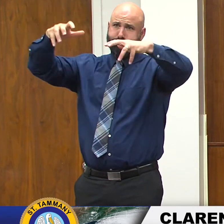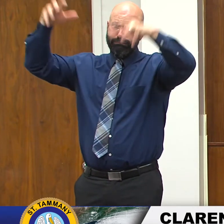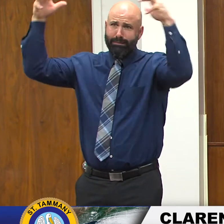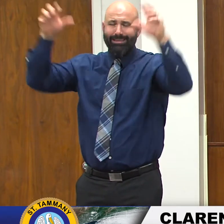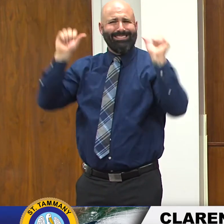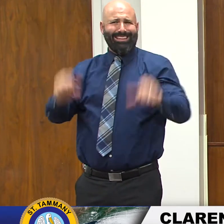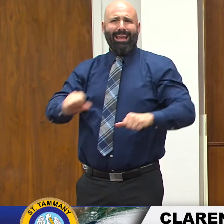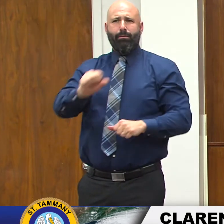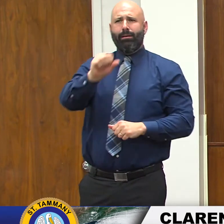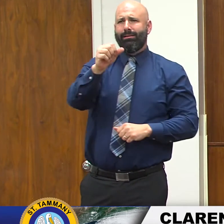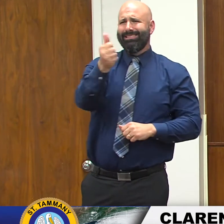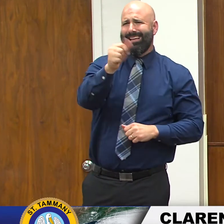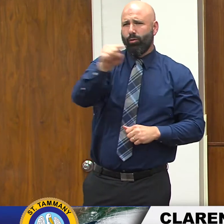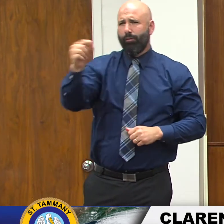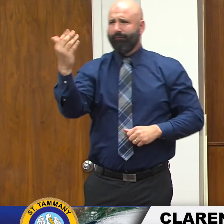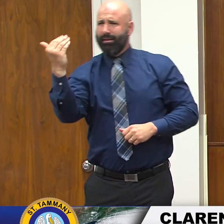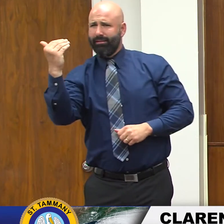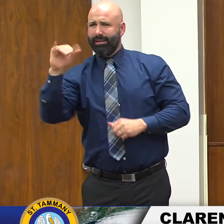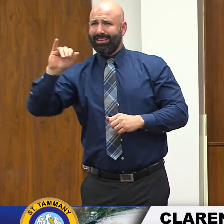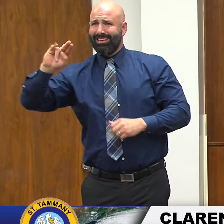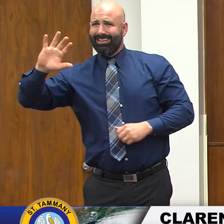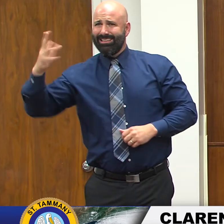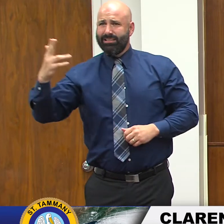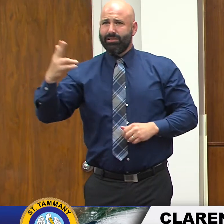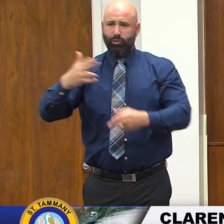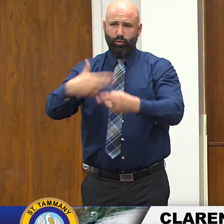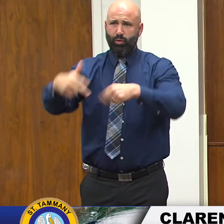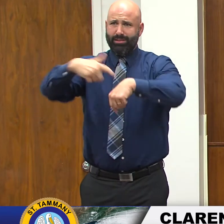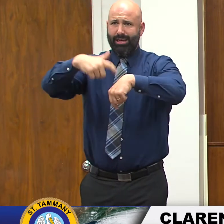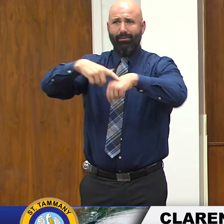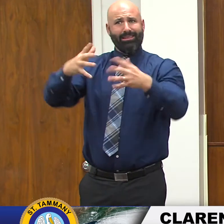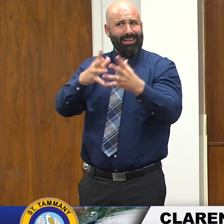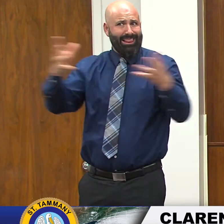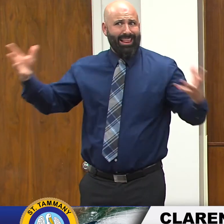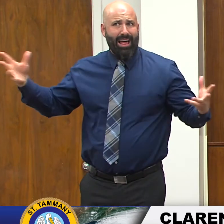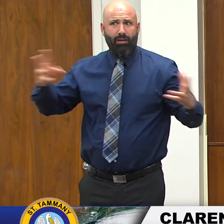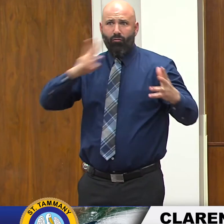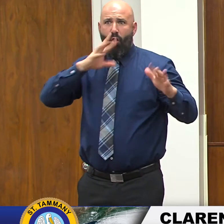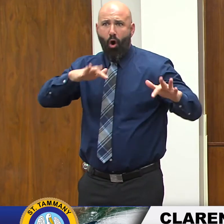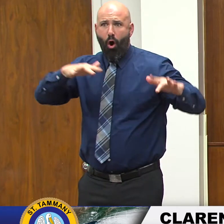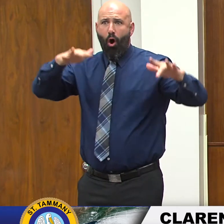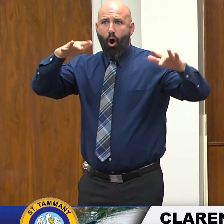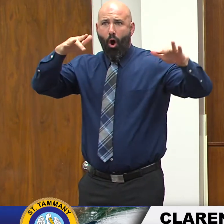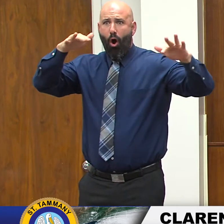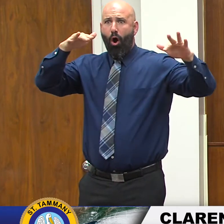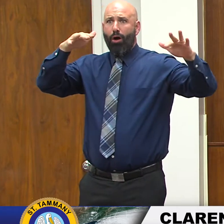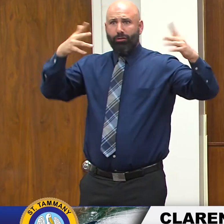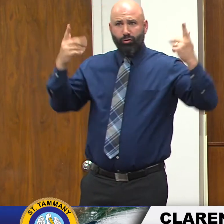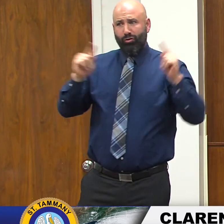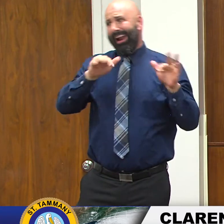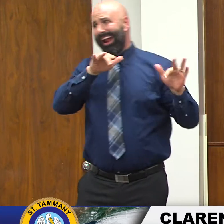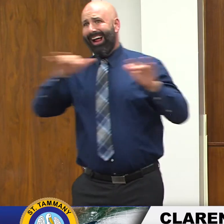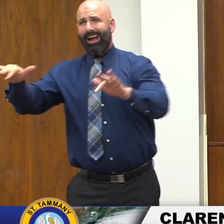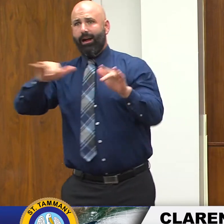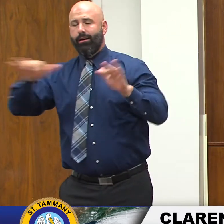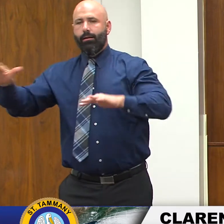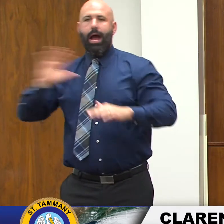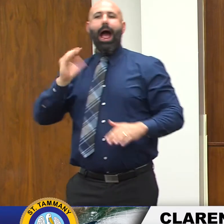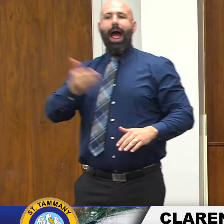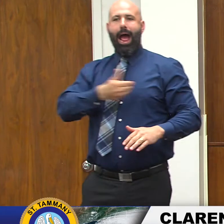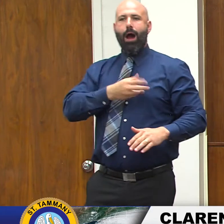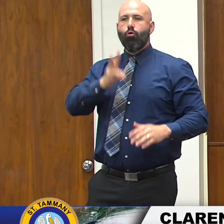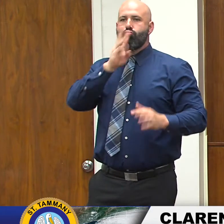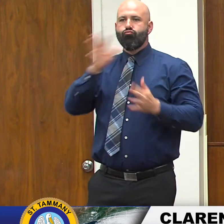short period of time that's a lot of rain to try to run off right now our rivers are good they still have some storage